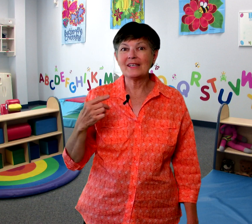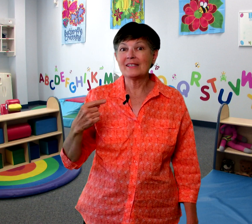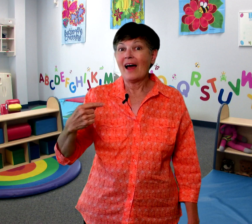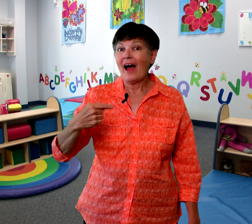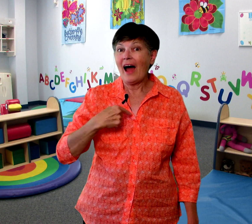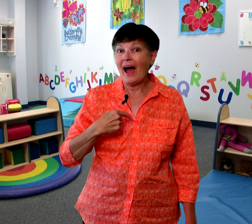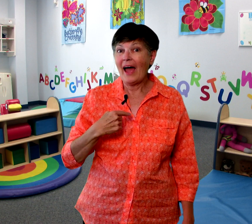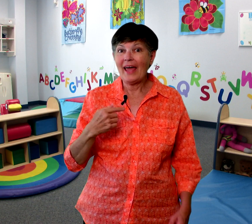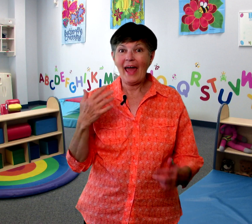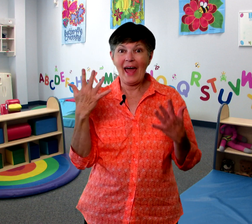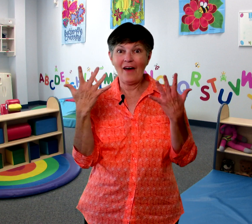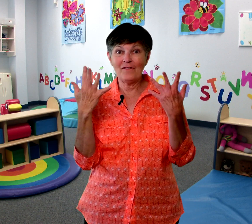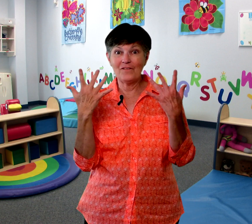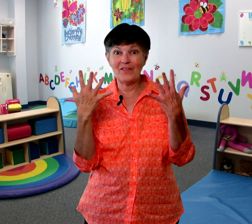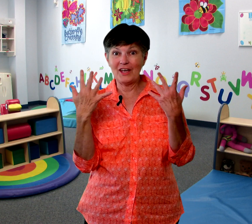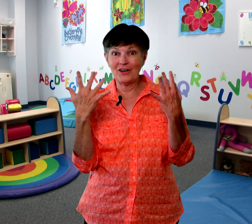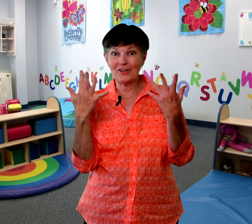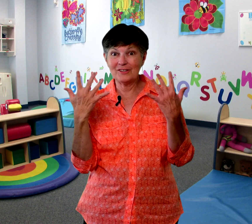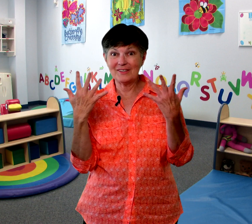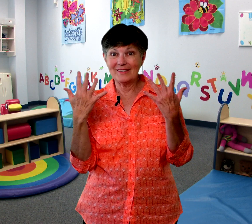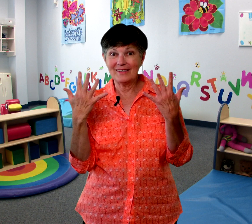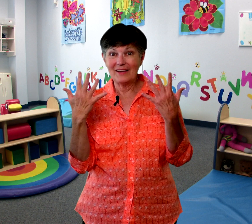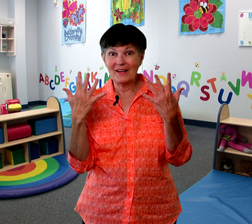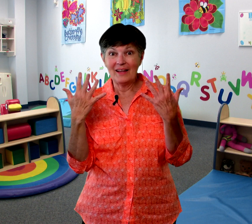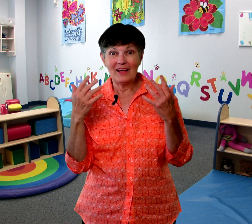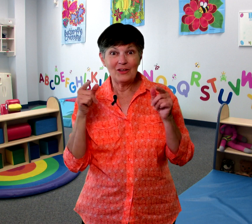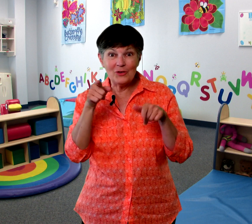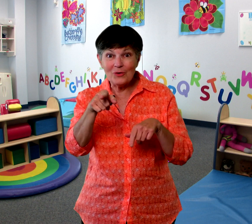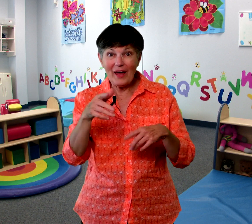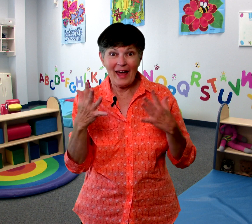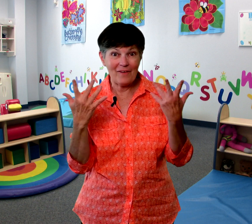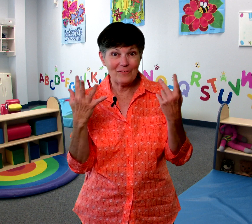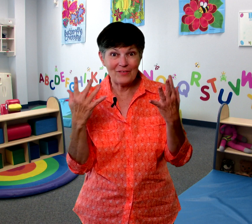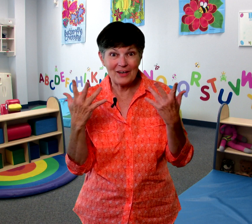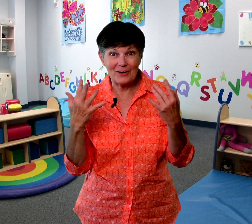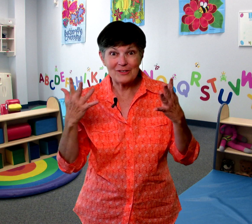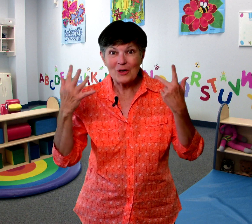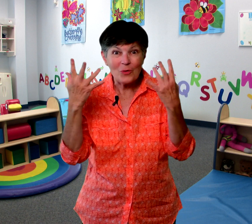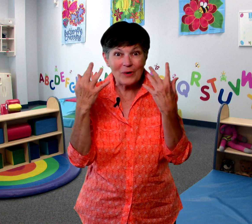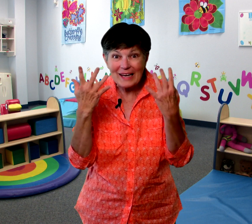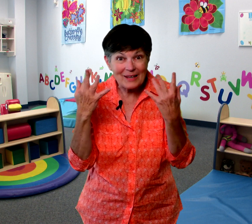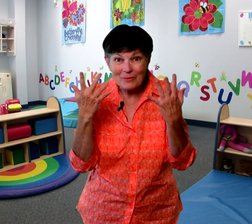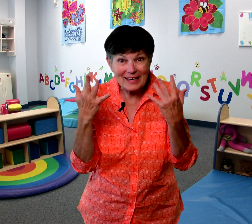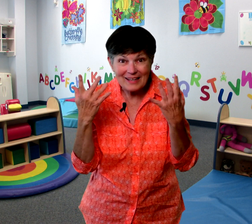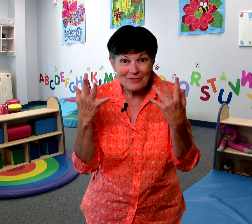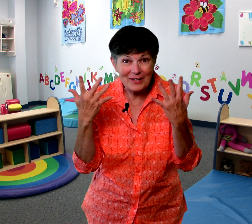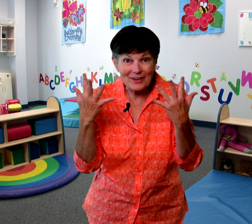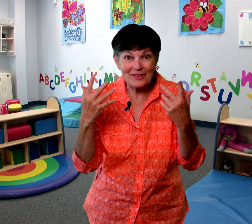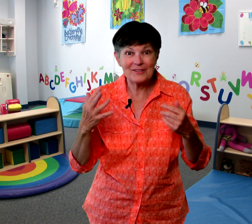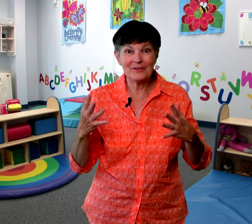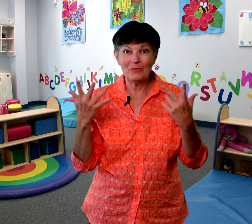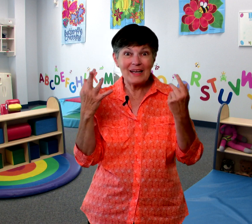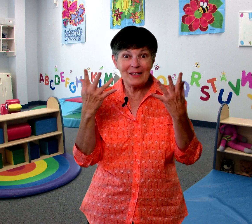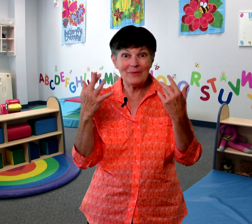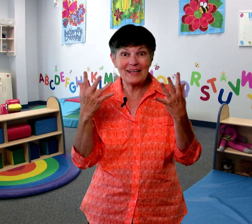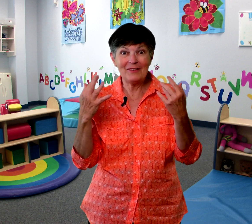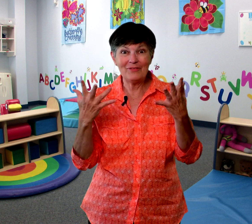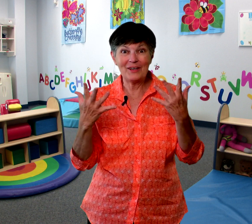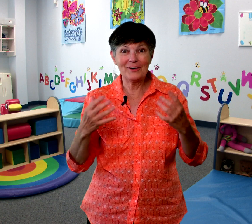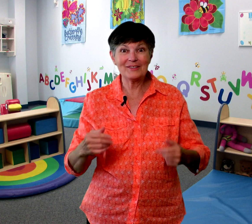is I have fingers you have fingers wiggly wiggly fingers wiggly wiggly fingers